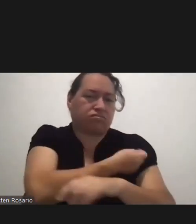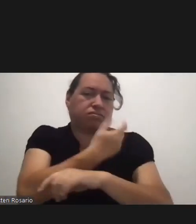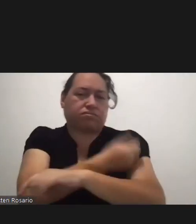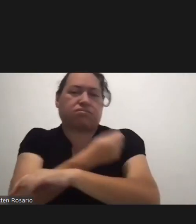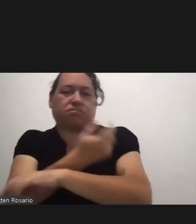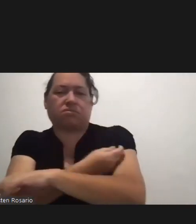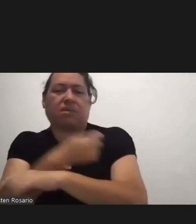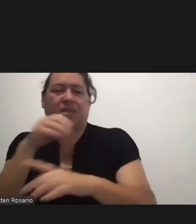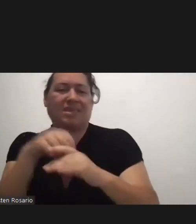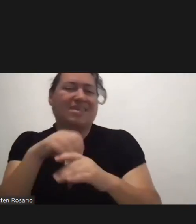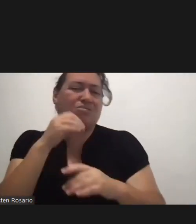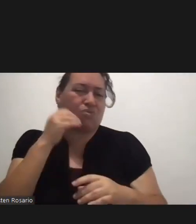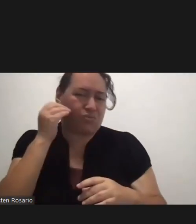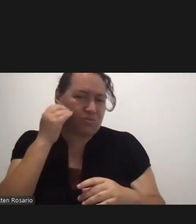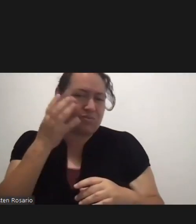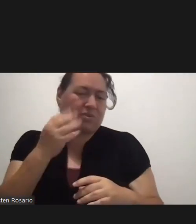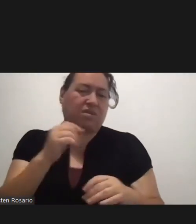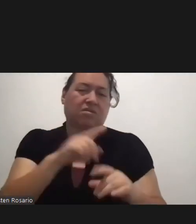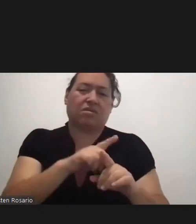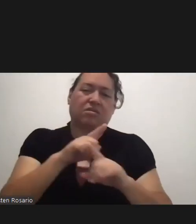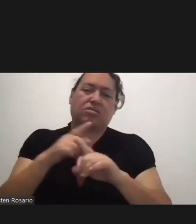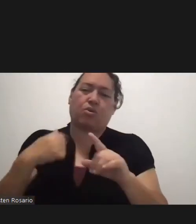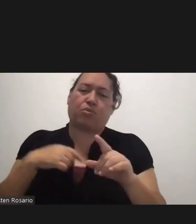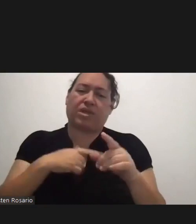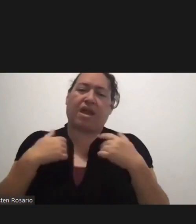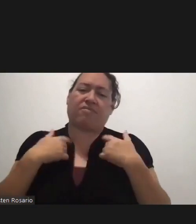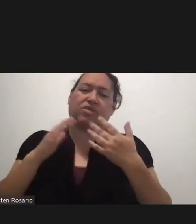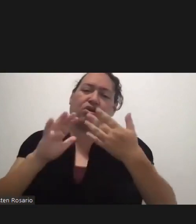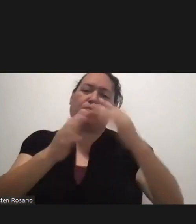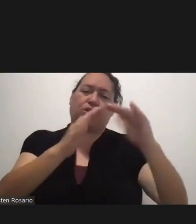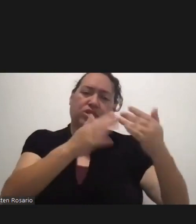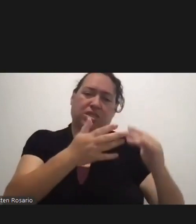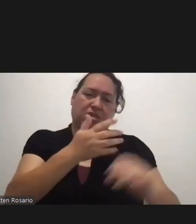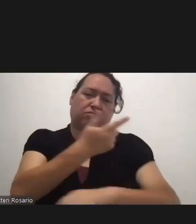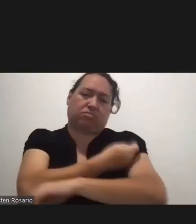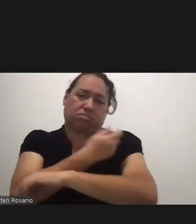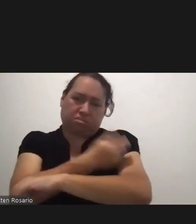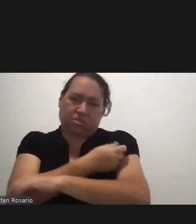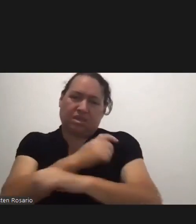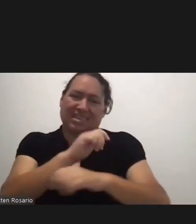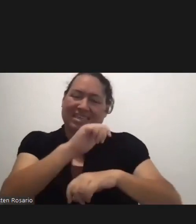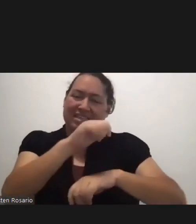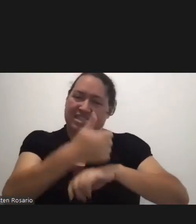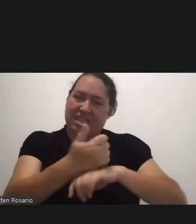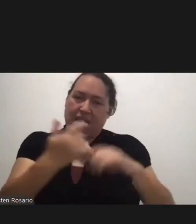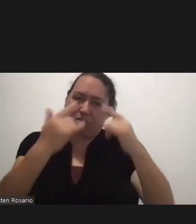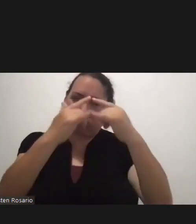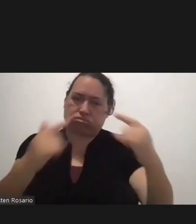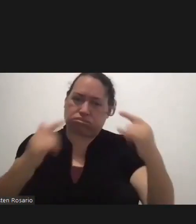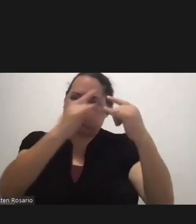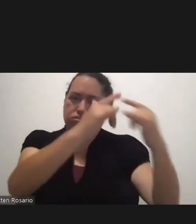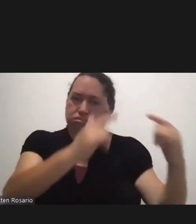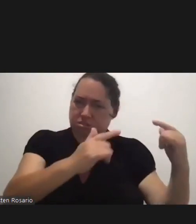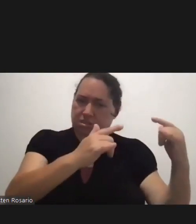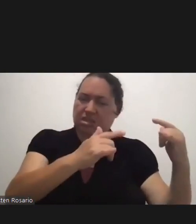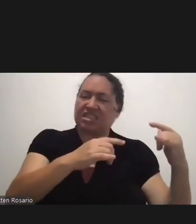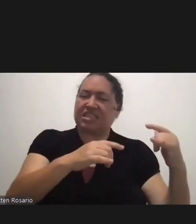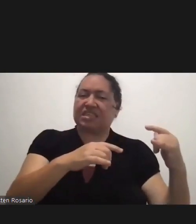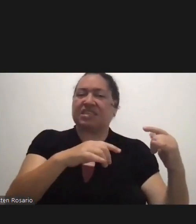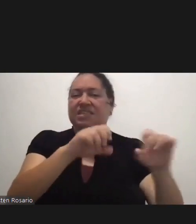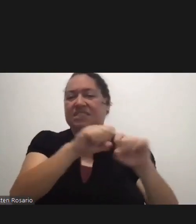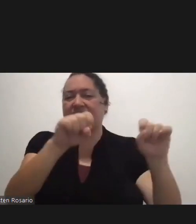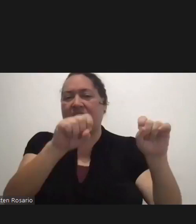have the community vaccinations where we've set up vaccination stations in Jigo.